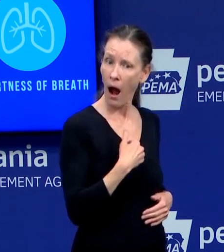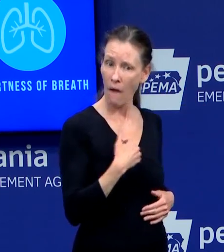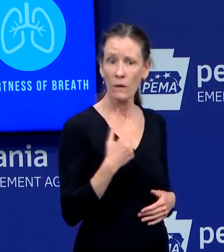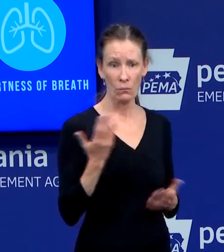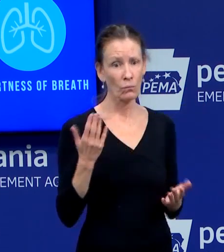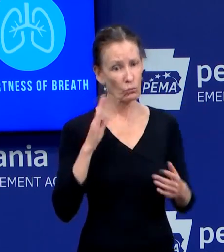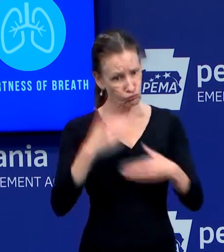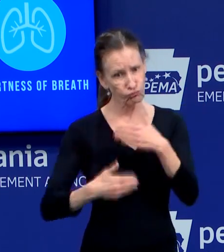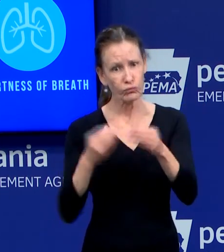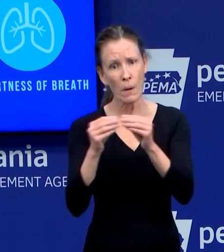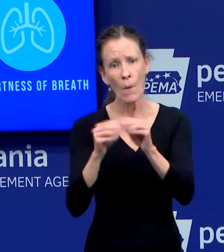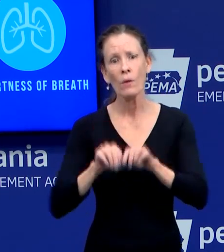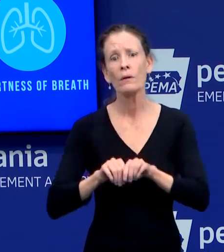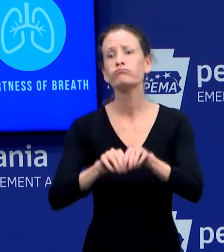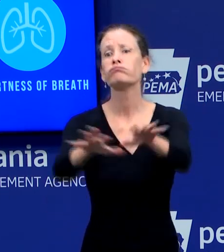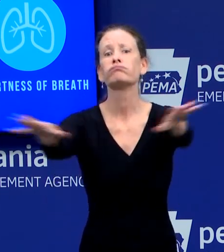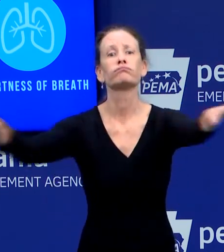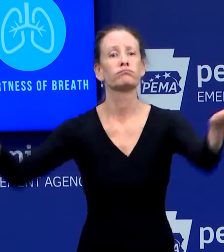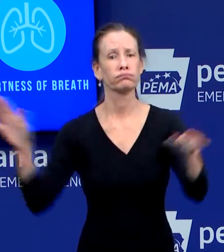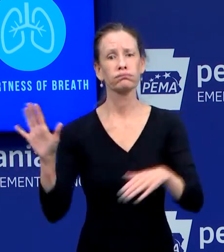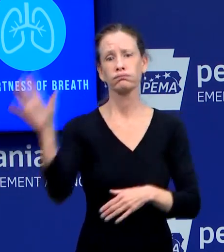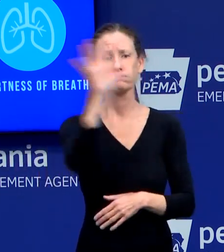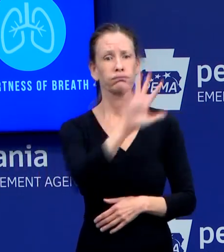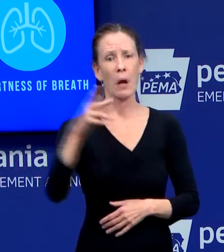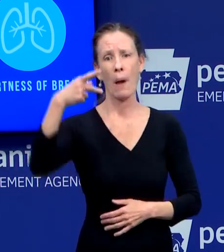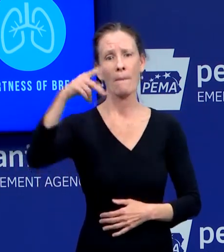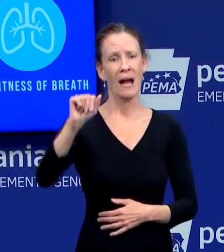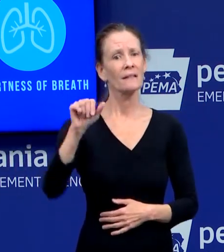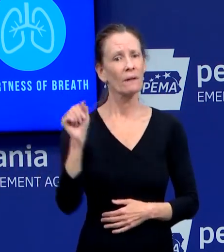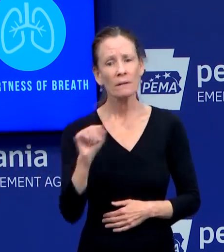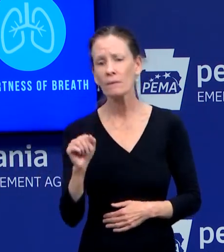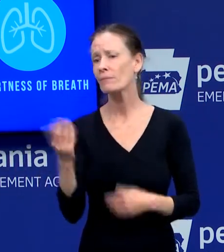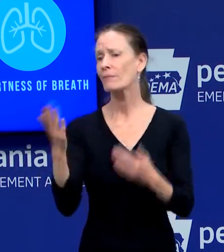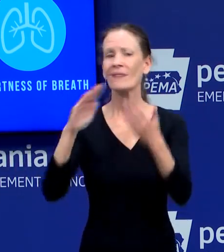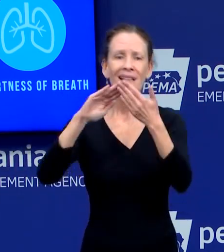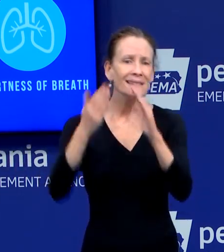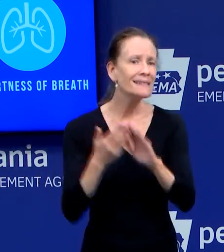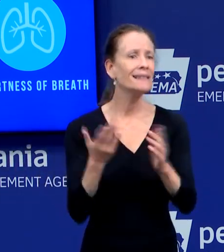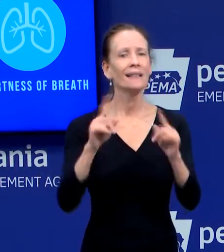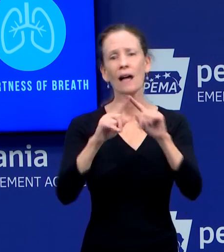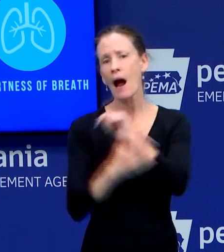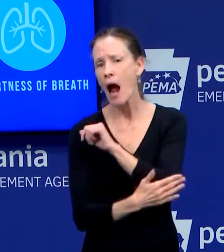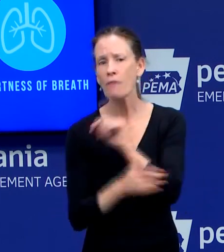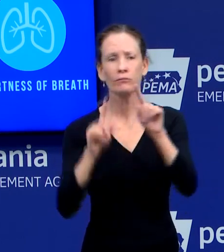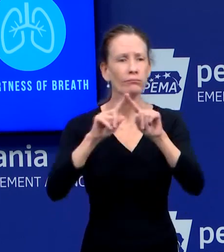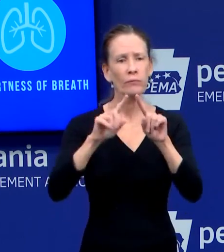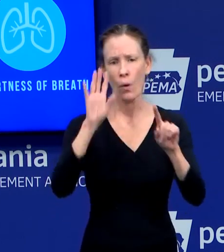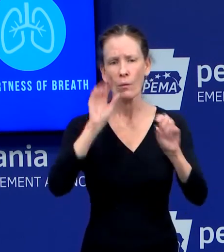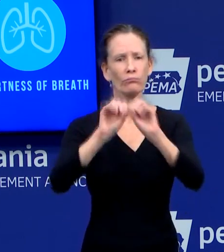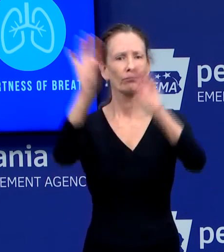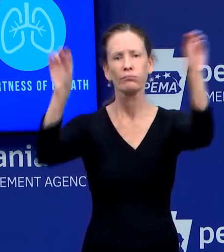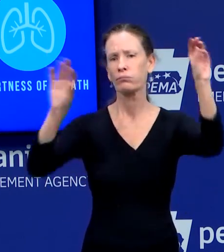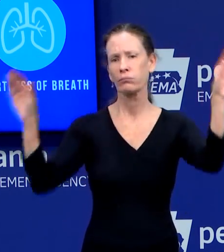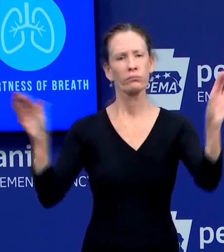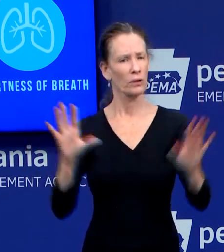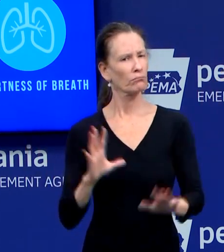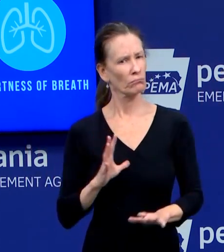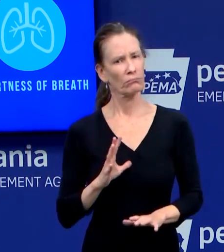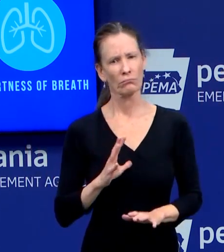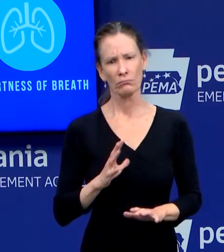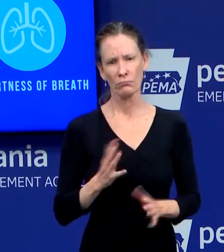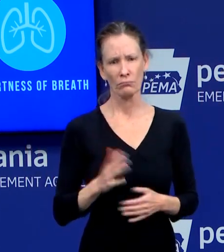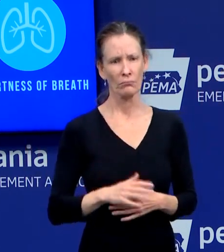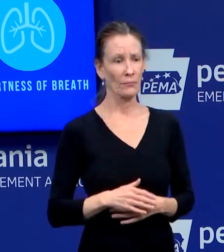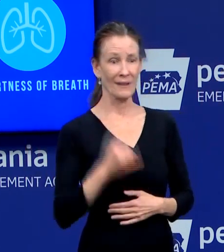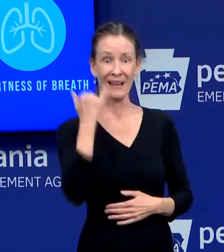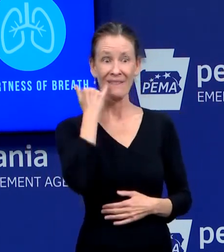departments, as well as providers, to process those tests. If the test is done at our laboratory, it's free. If the test is